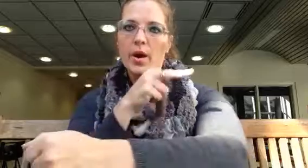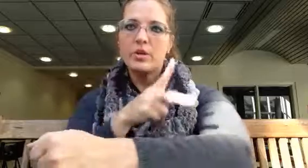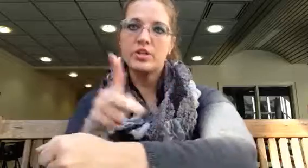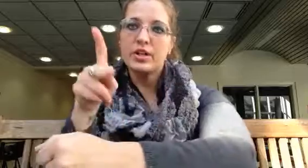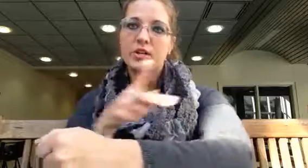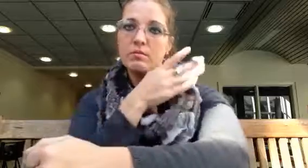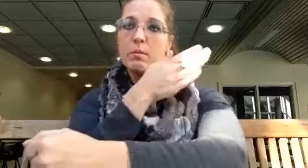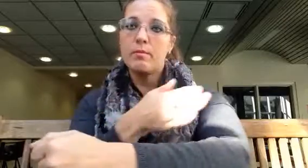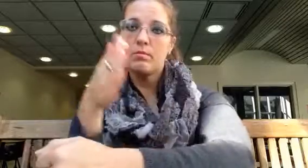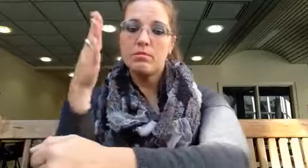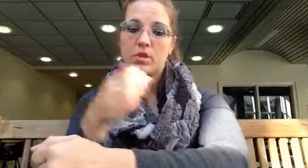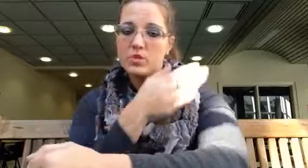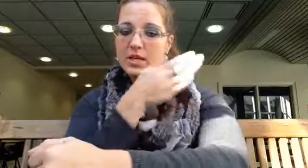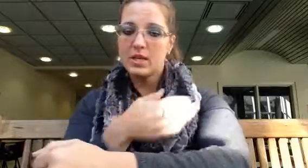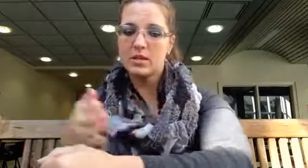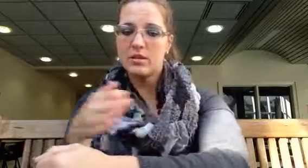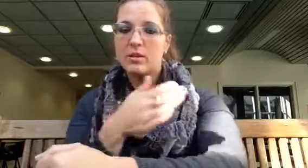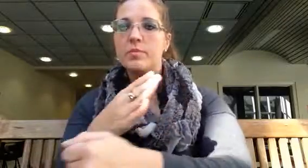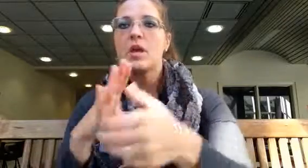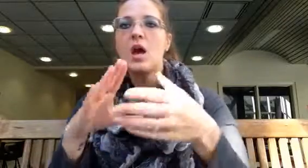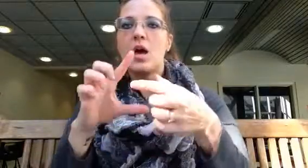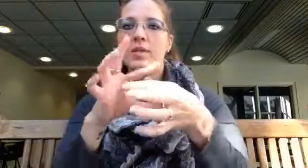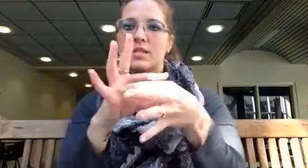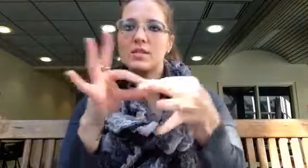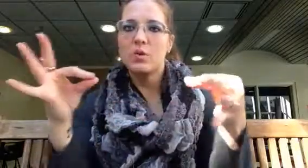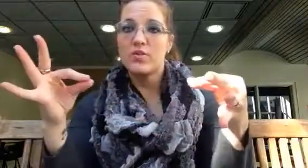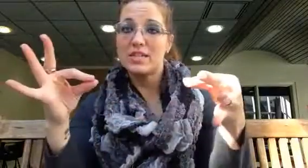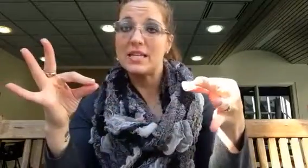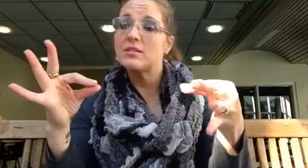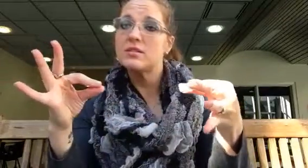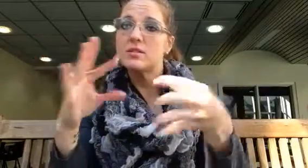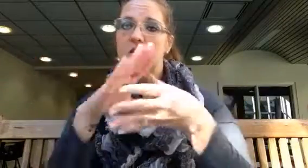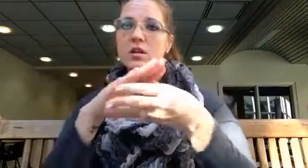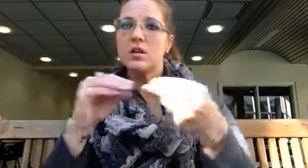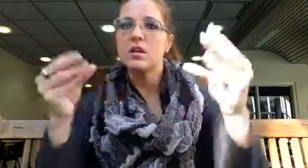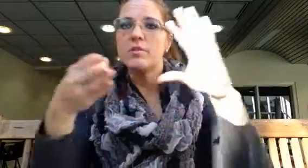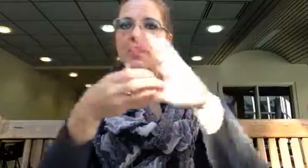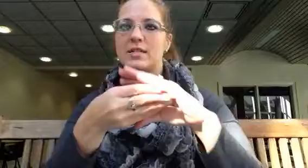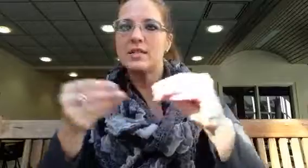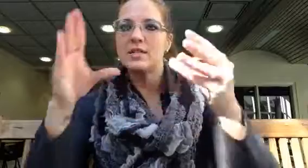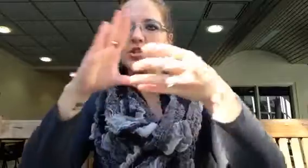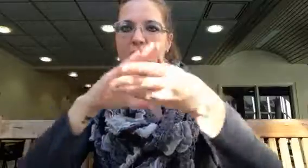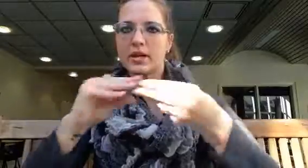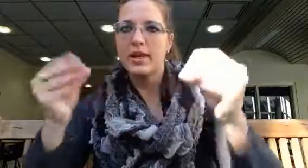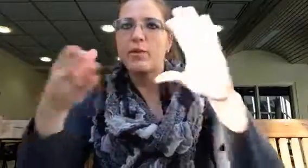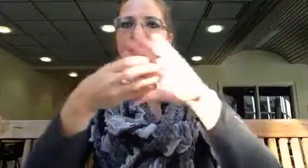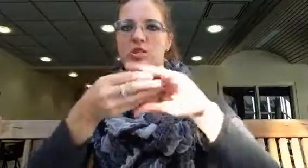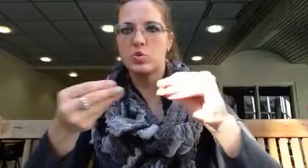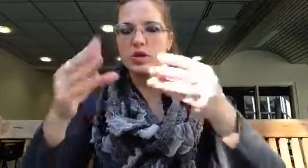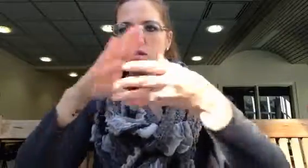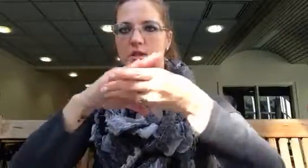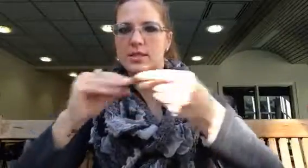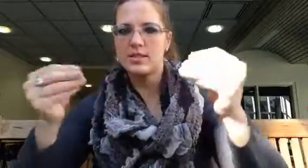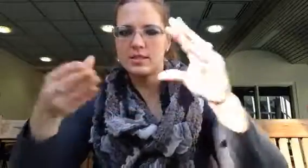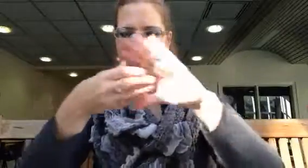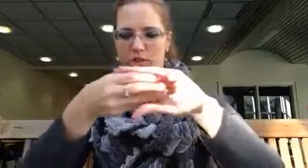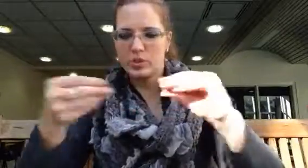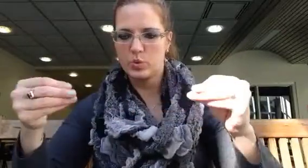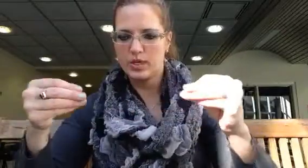Poetry. Music. Um. This is the word for a sentence. Many sentences strung together make a story. So this is the sign for story.